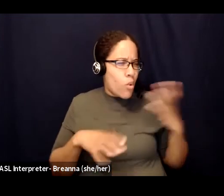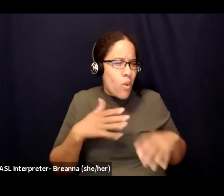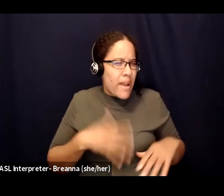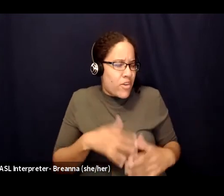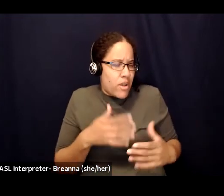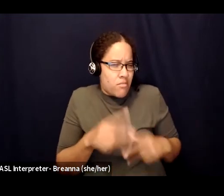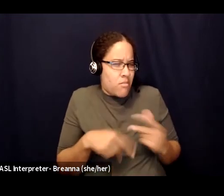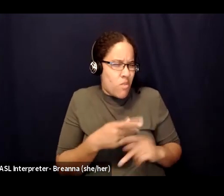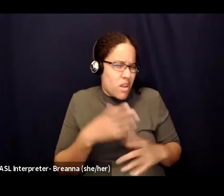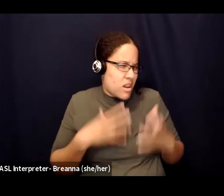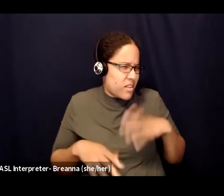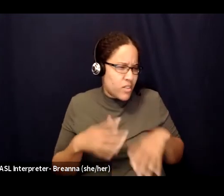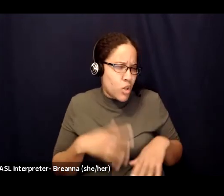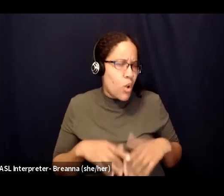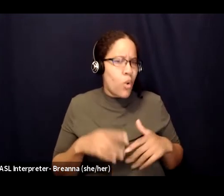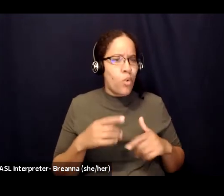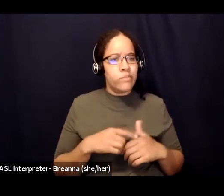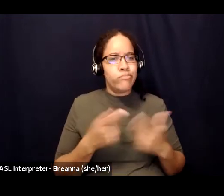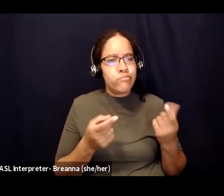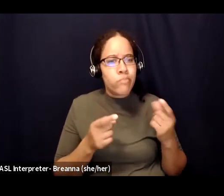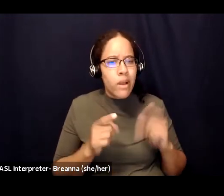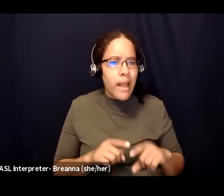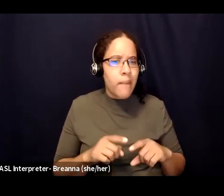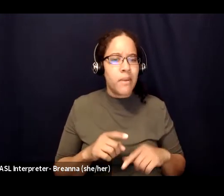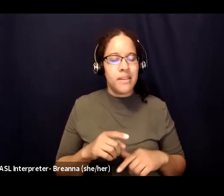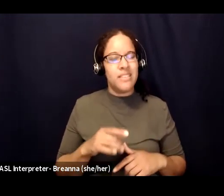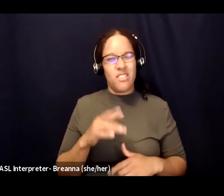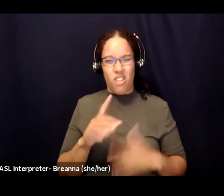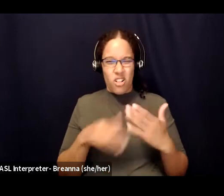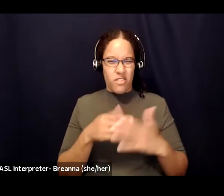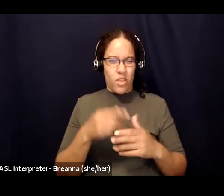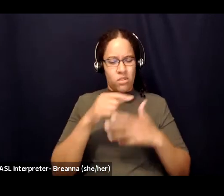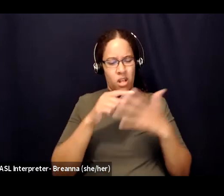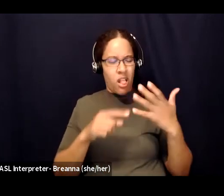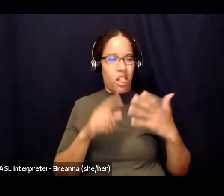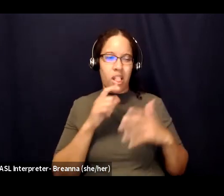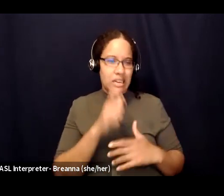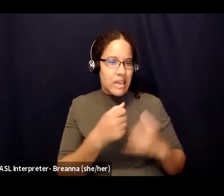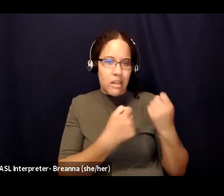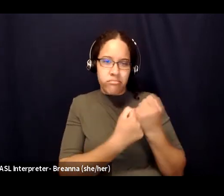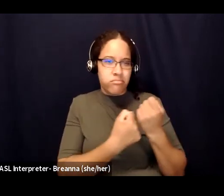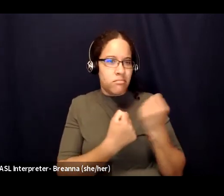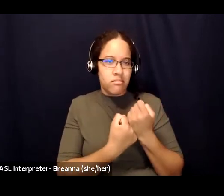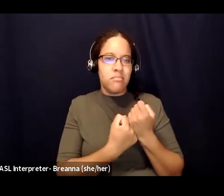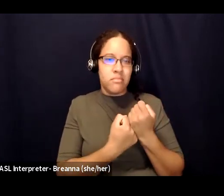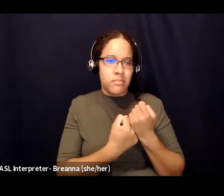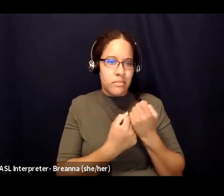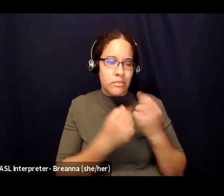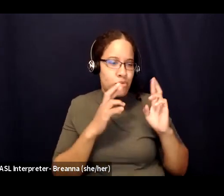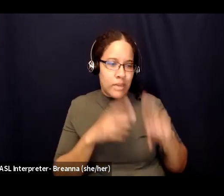it by now reactions that feel invalidating shaming and blaming all those things are unsupportive and so an important reminder might